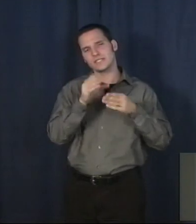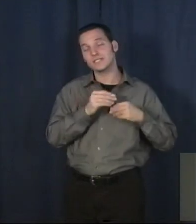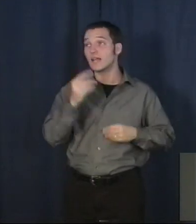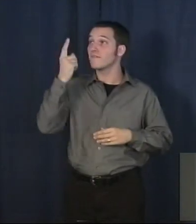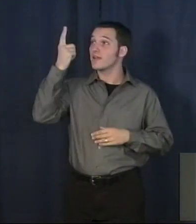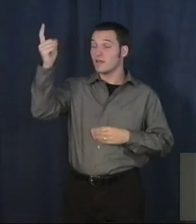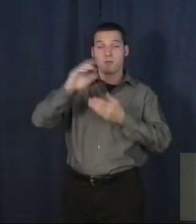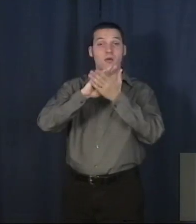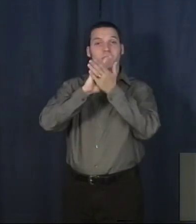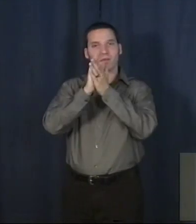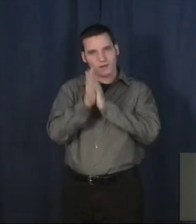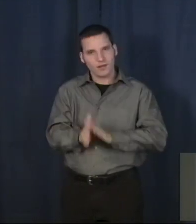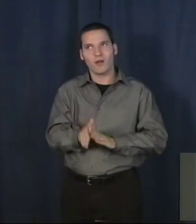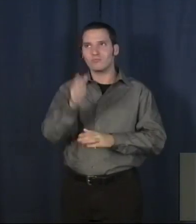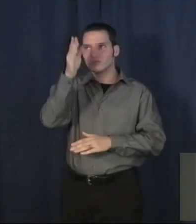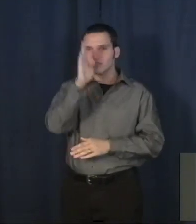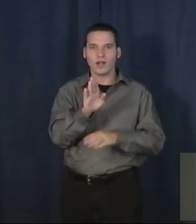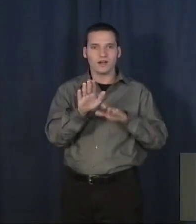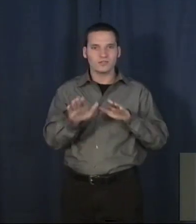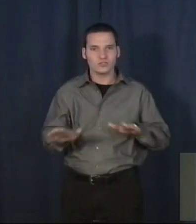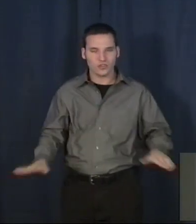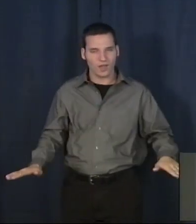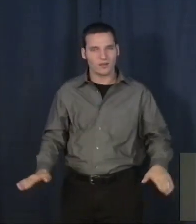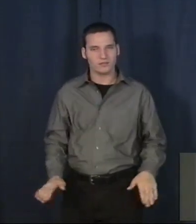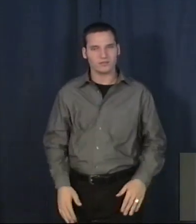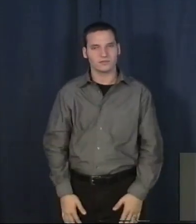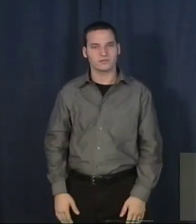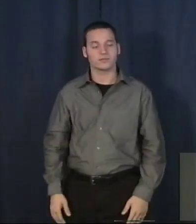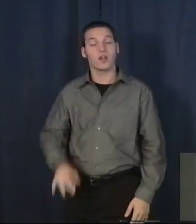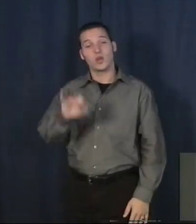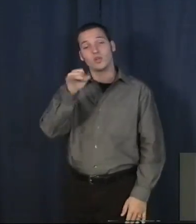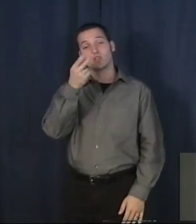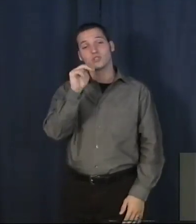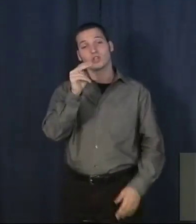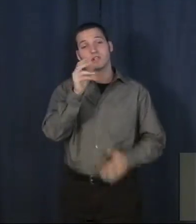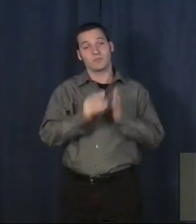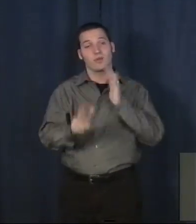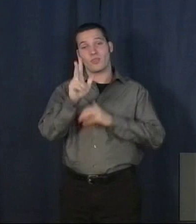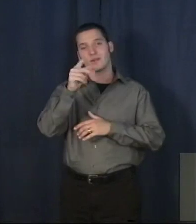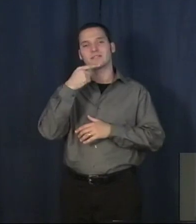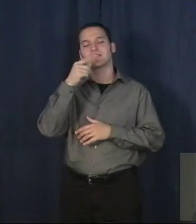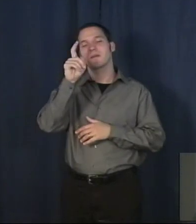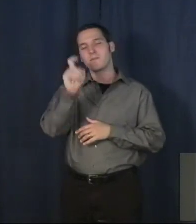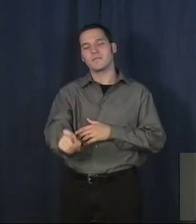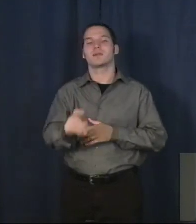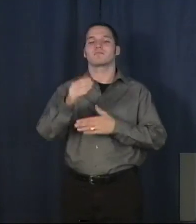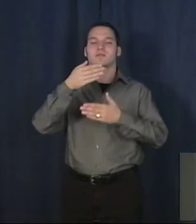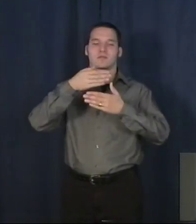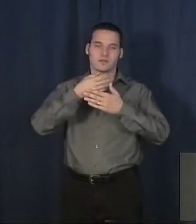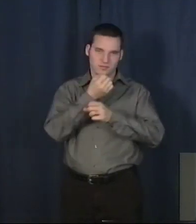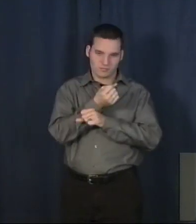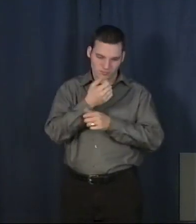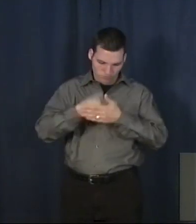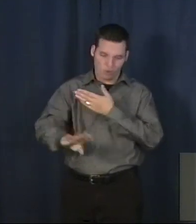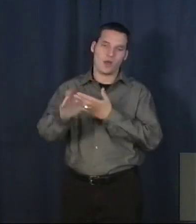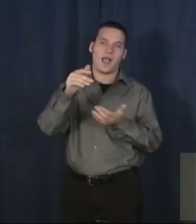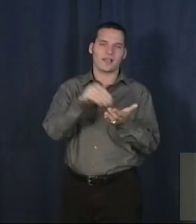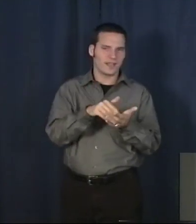of God. You become a son of God. In John chapter 3 it says you must be born again. These things all tie together. When you receive